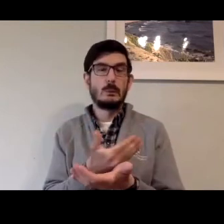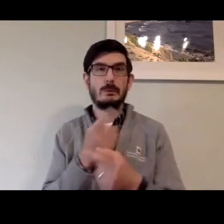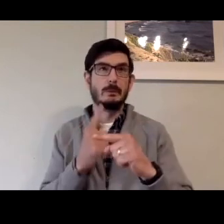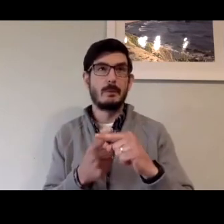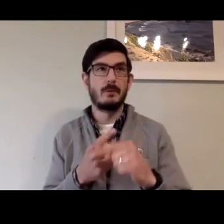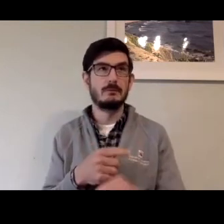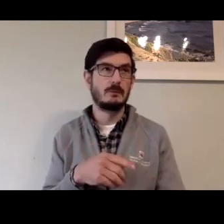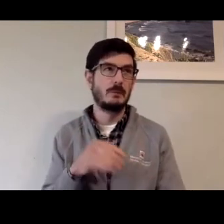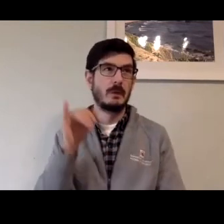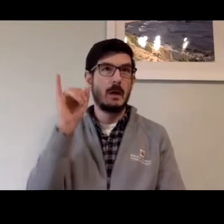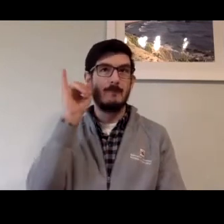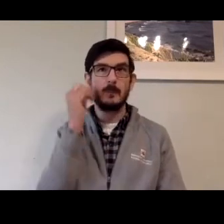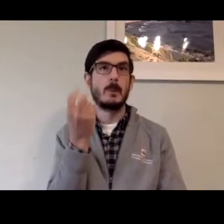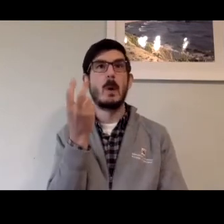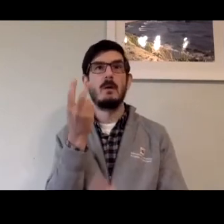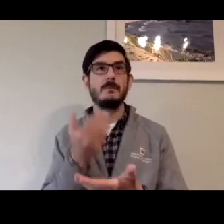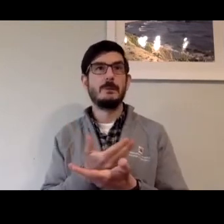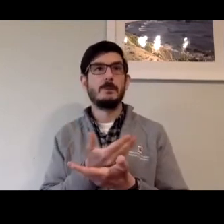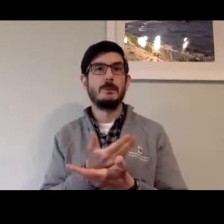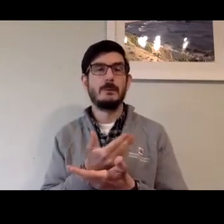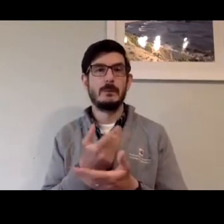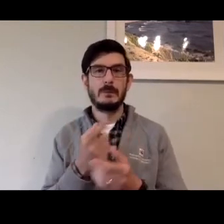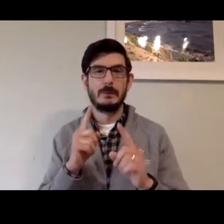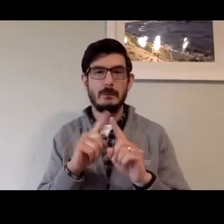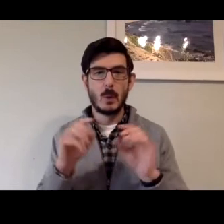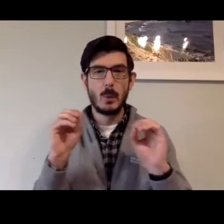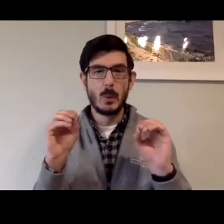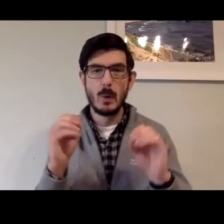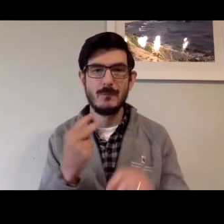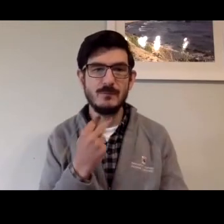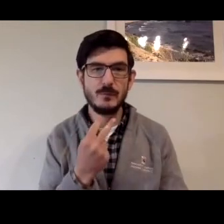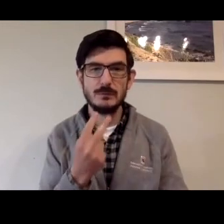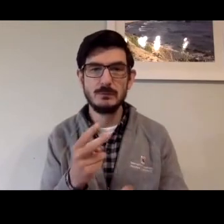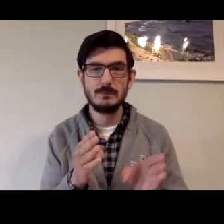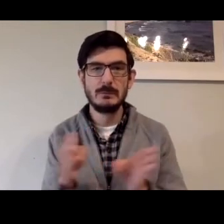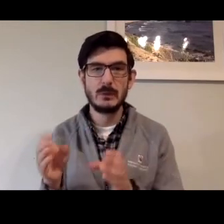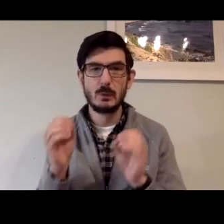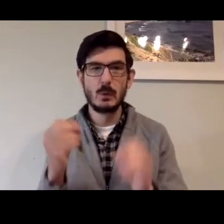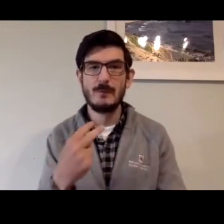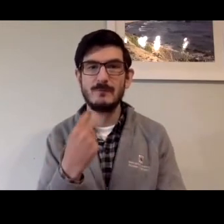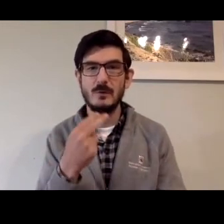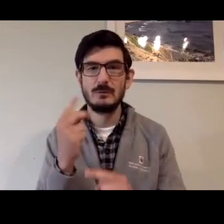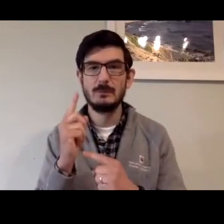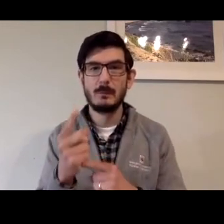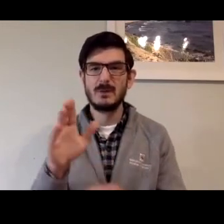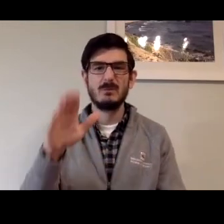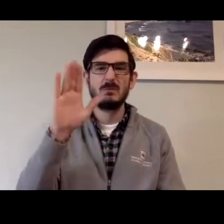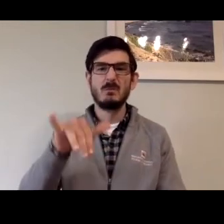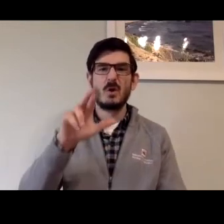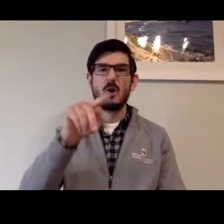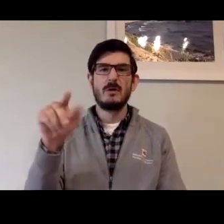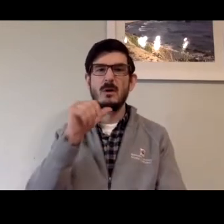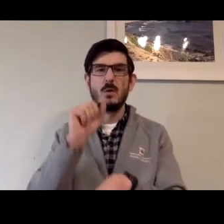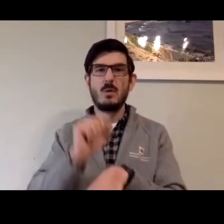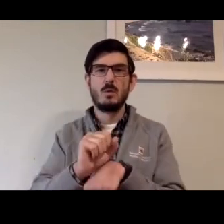plan, you know, beginning in when I was 14, I even got one, but I